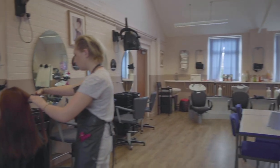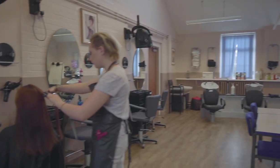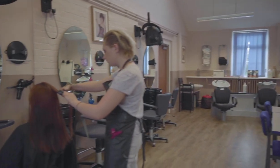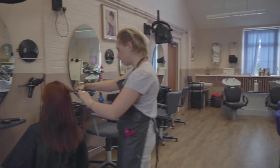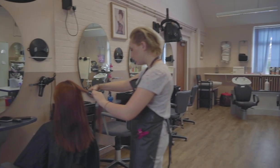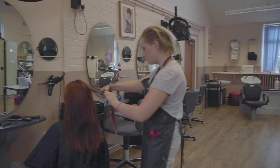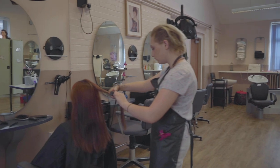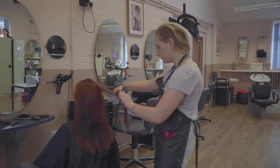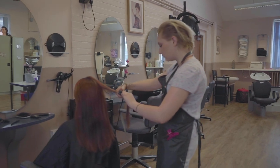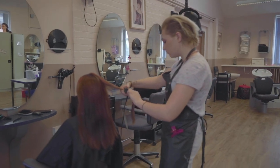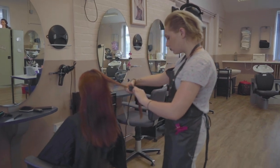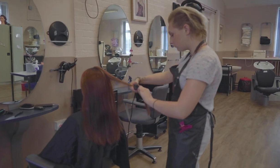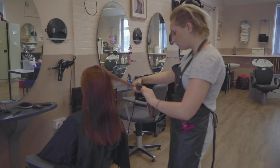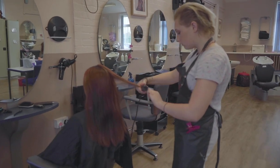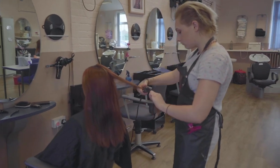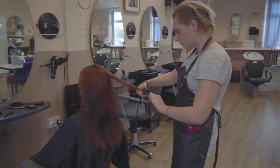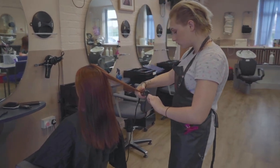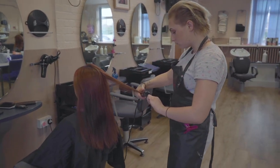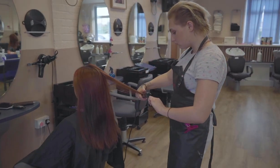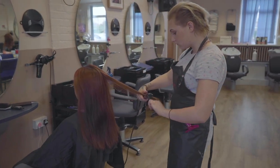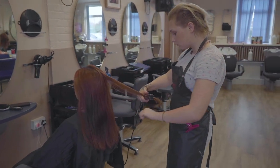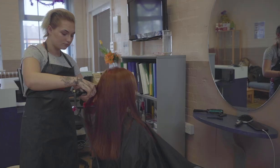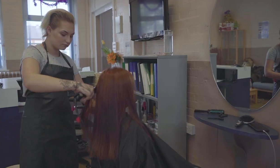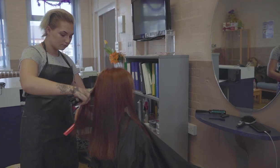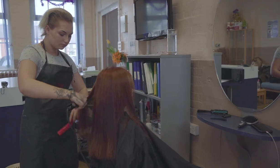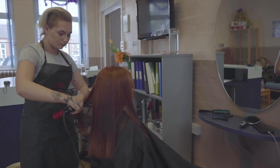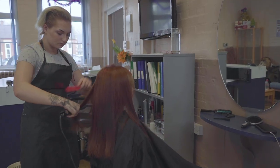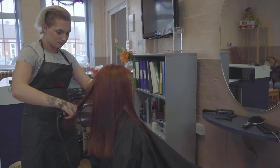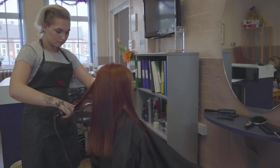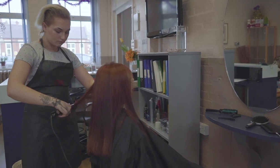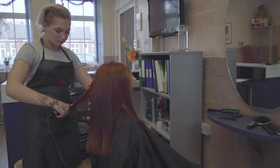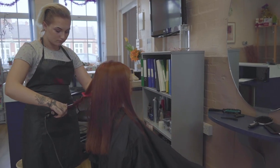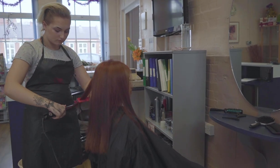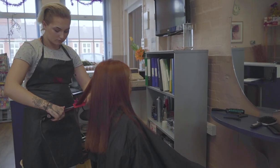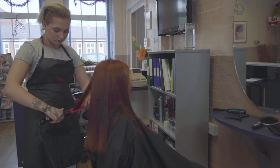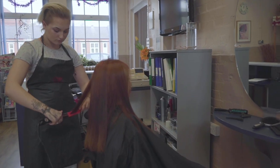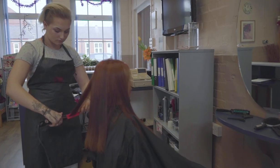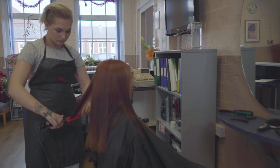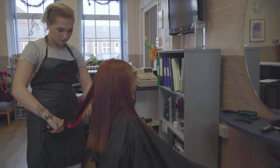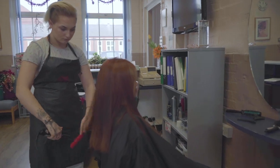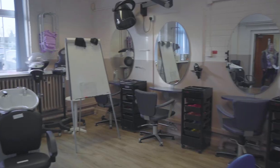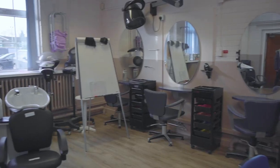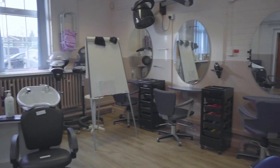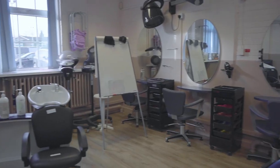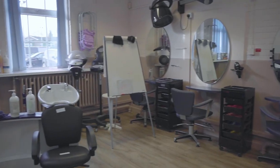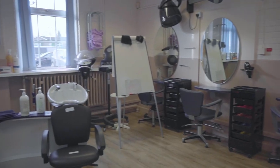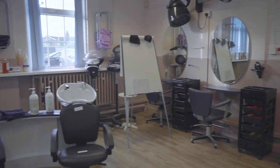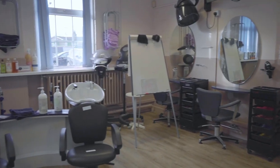We welcome to Hairdressing and Beauty, the Opened Access Group. We here today. We are all here today. This will be